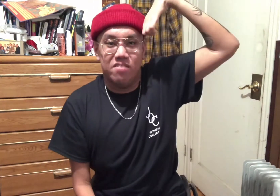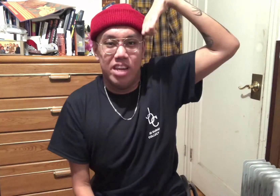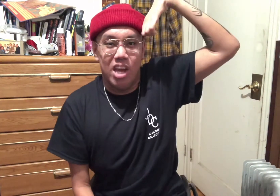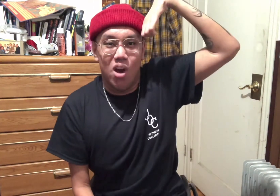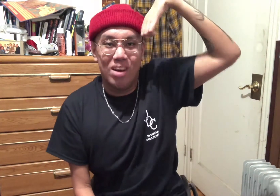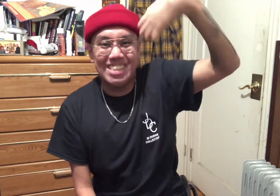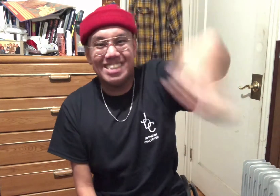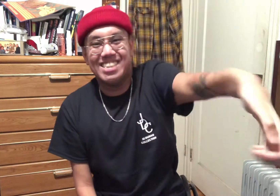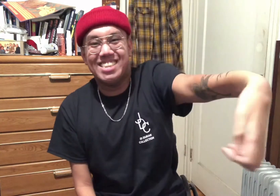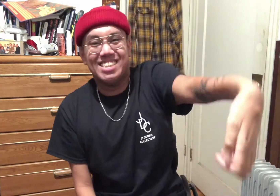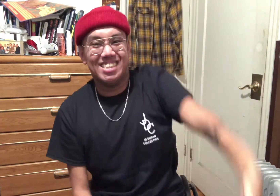video.